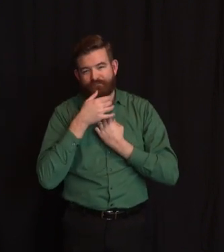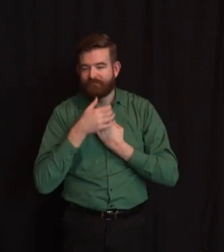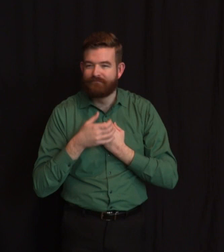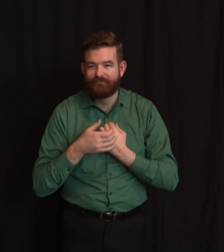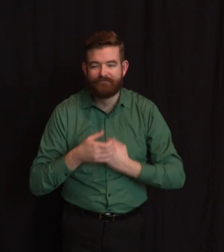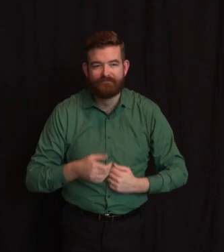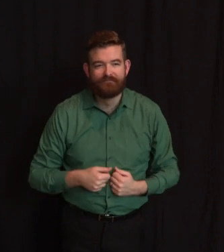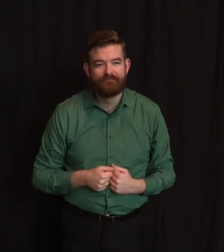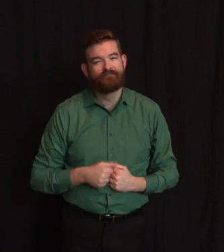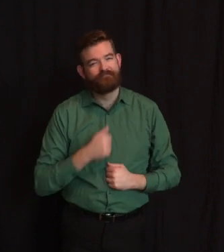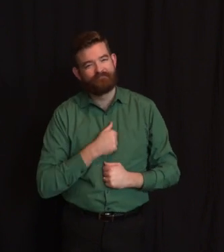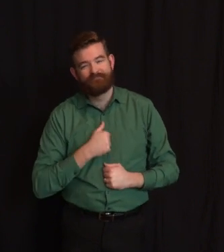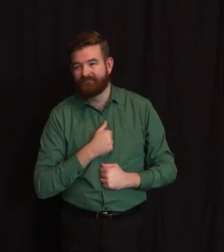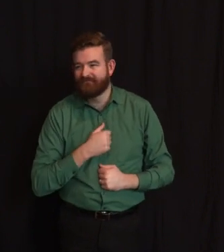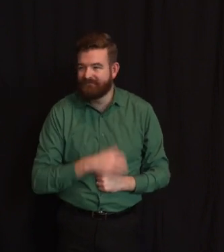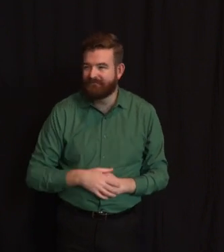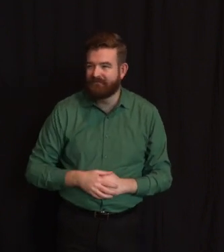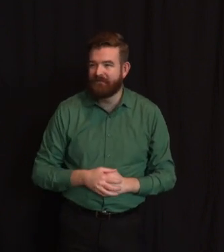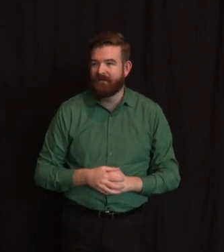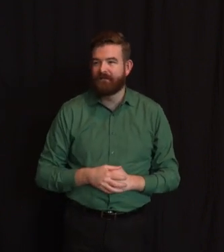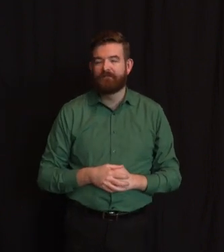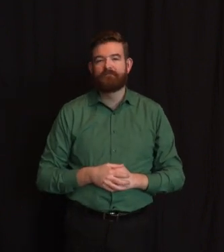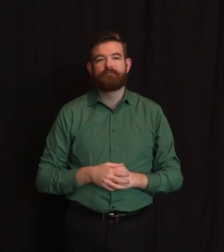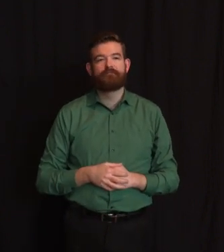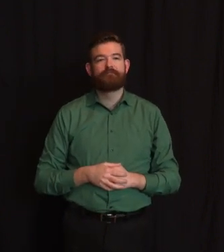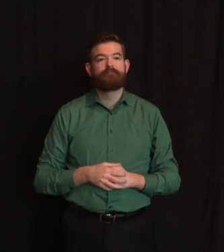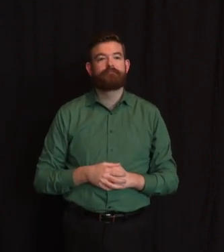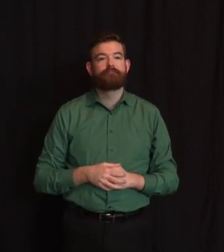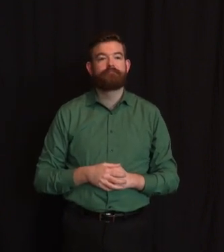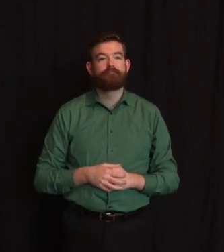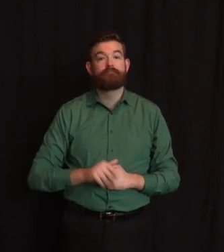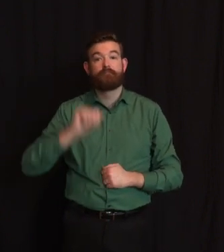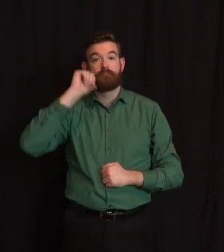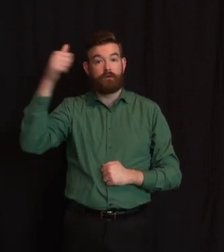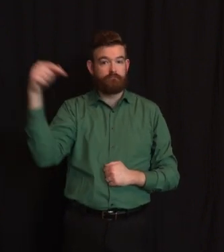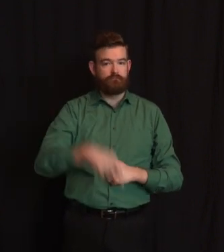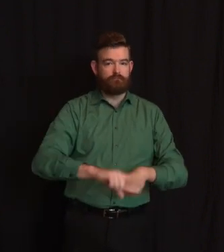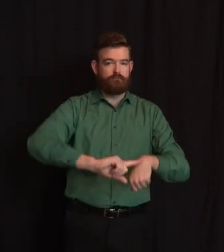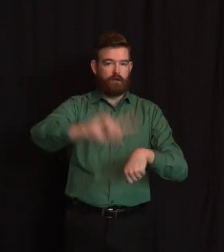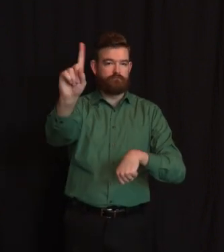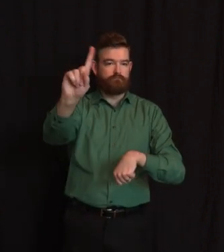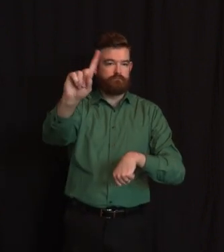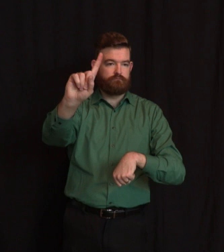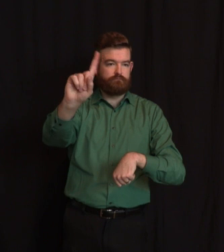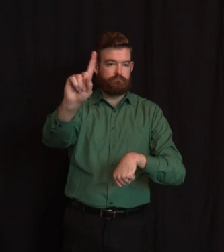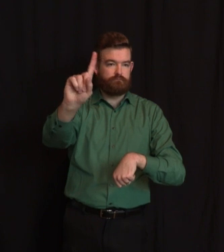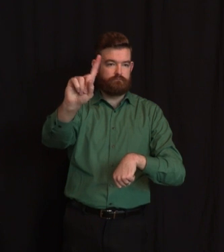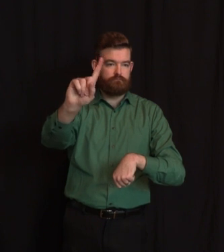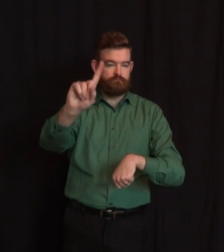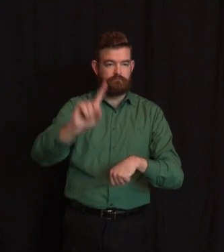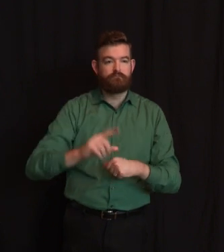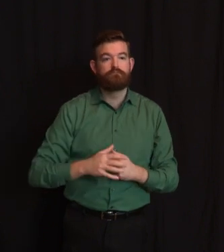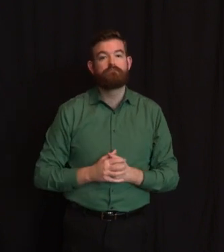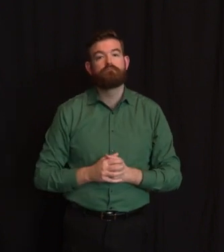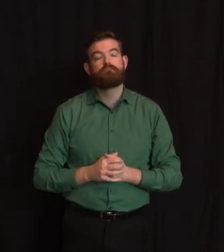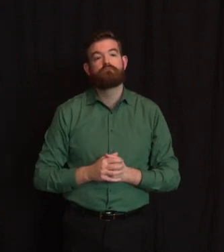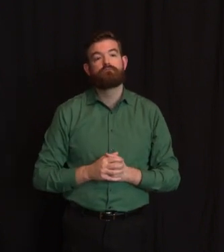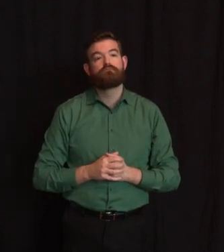Mahan at 1 p.m. We will likely, again, as we have the past few Sundays, communicate with you electronically, quote-unquote by